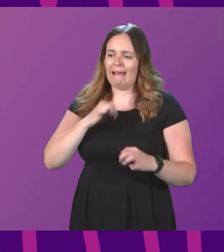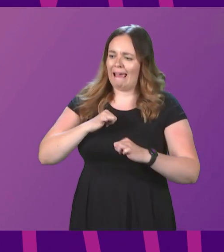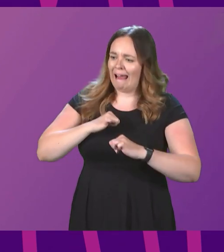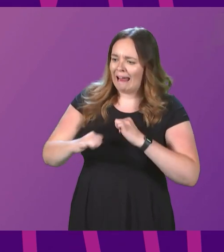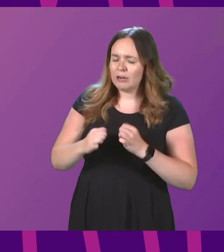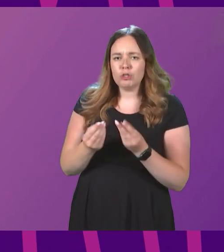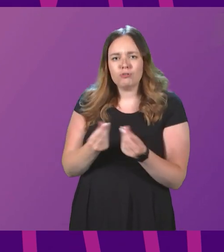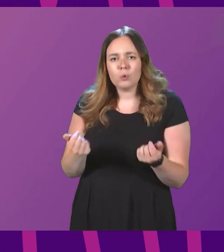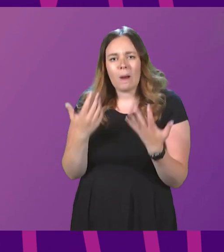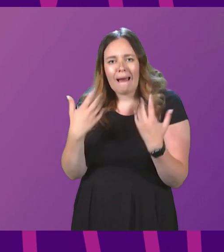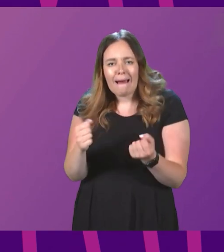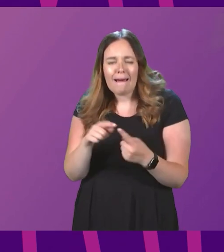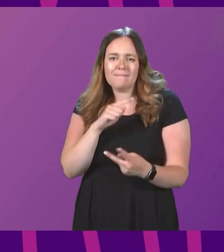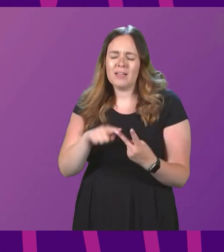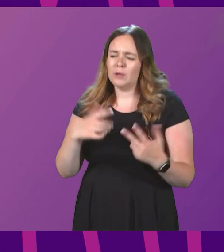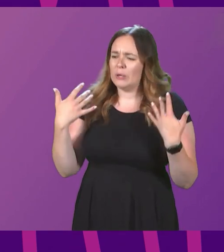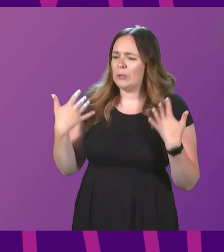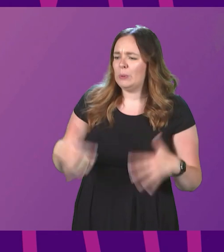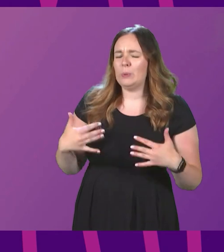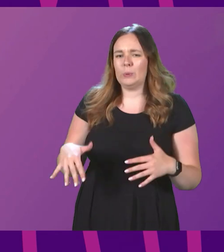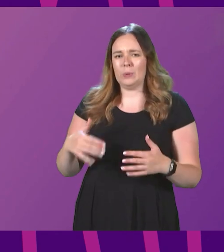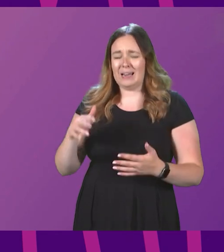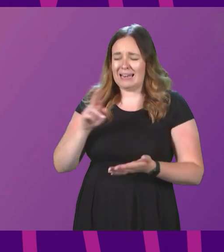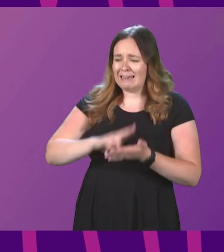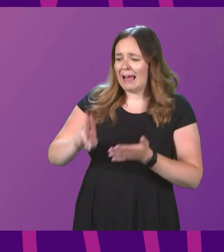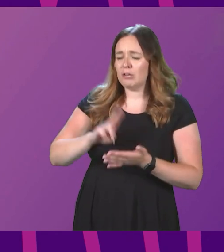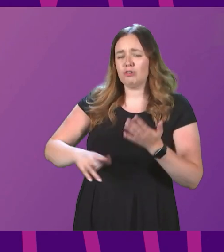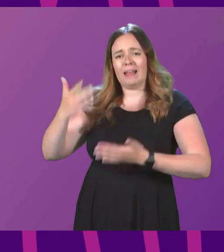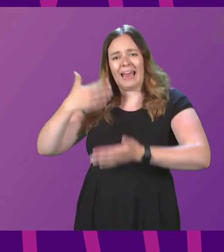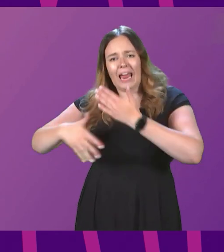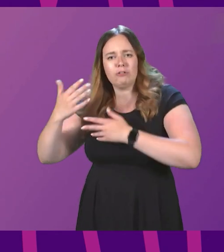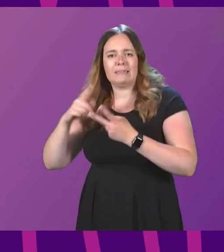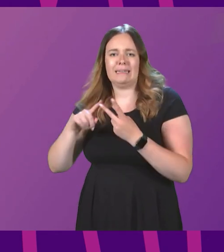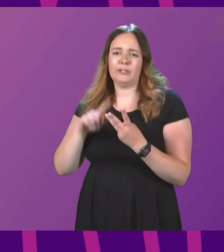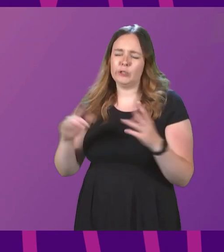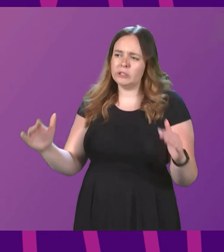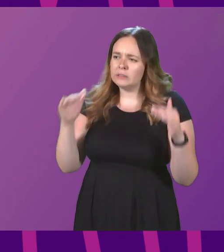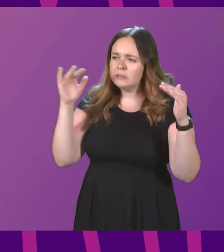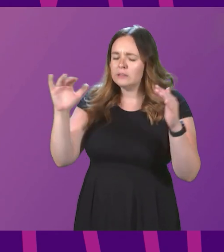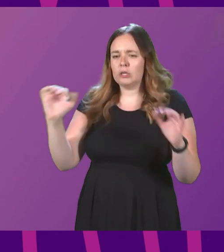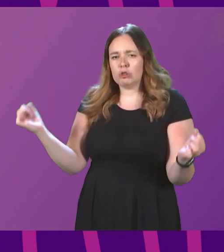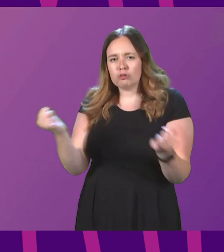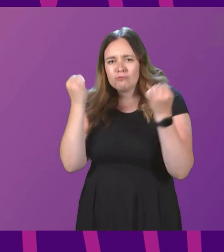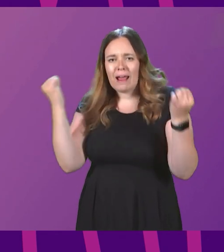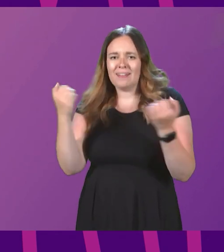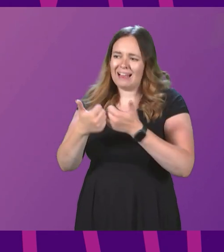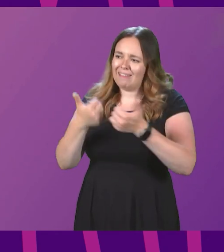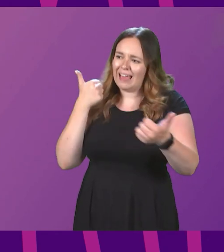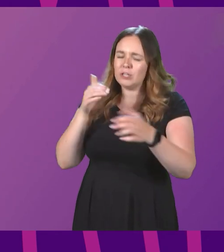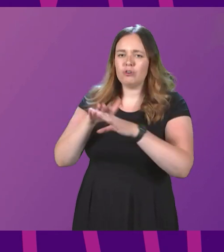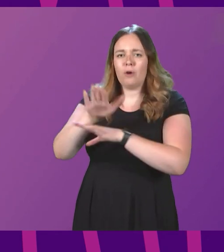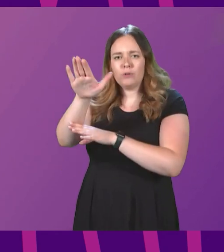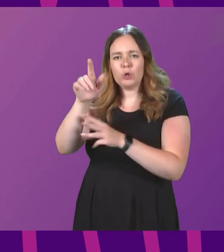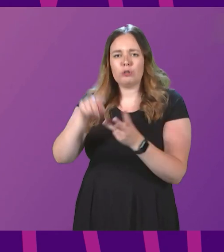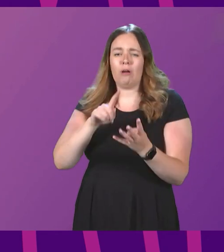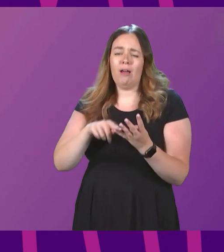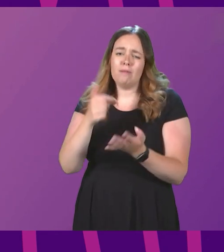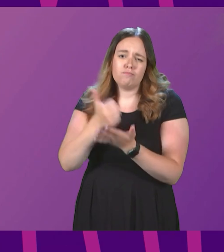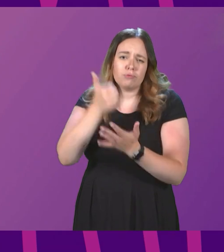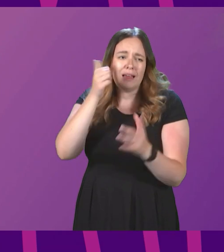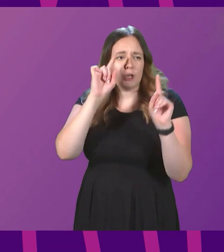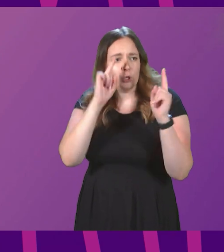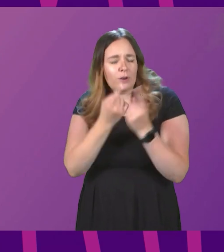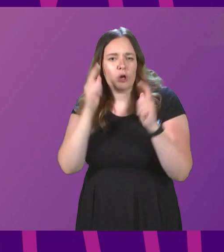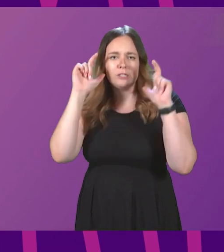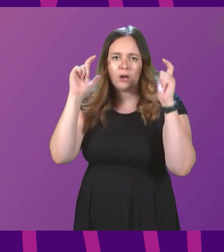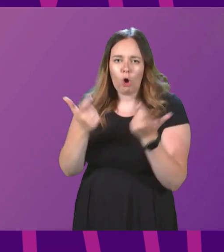resources, extraordinary natural heritage, exceptional strengths in the industries of the future, brilliant universities and